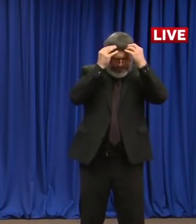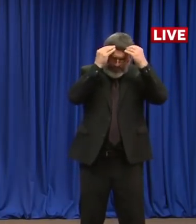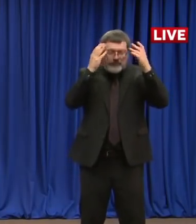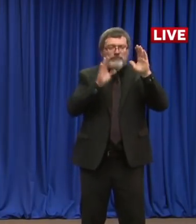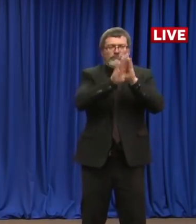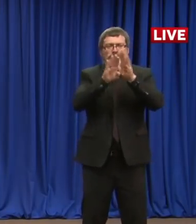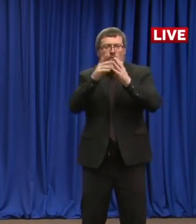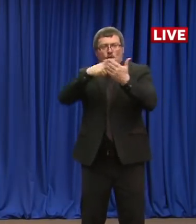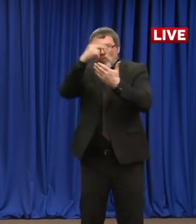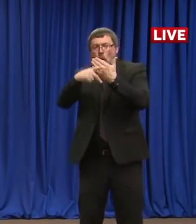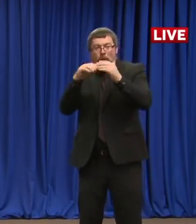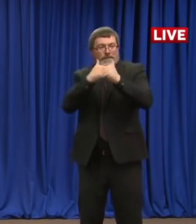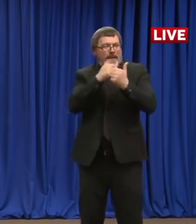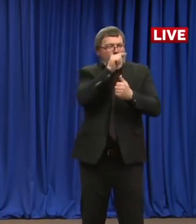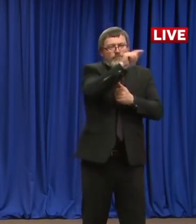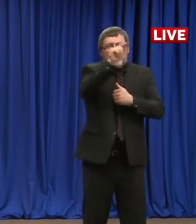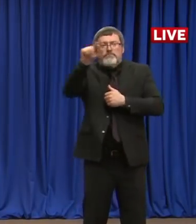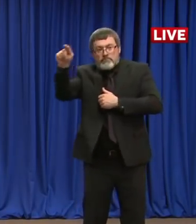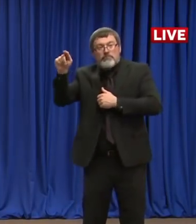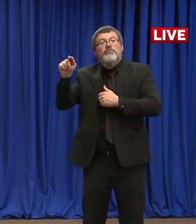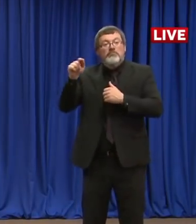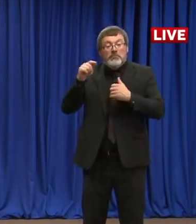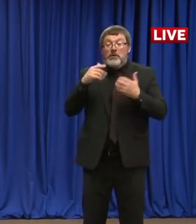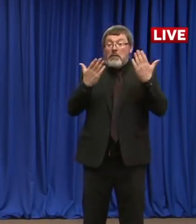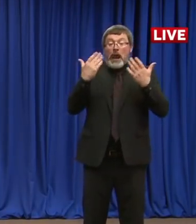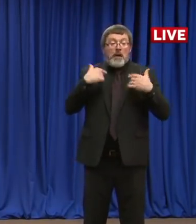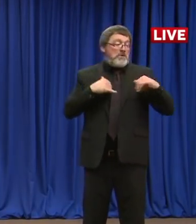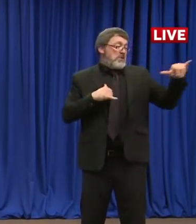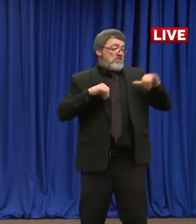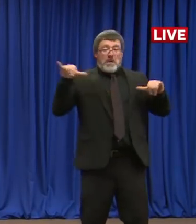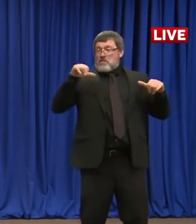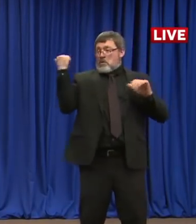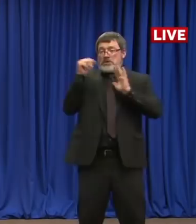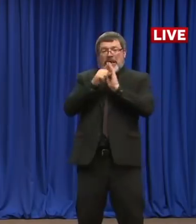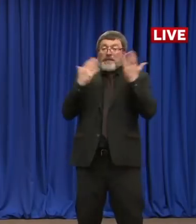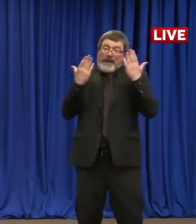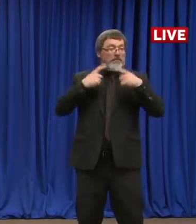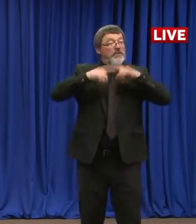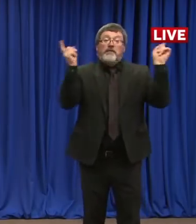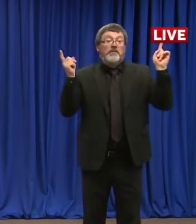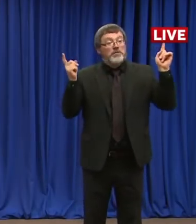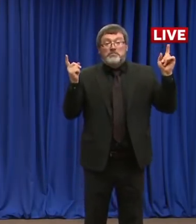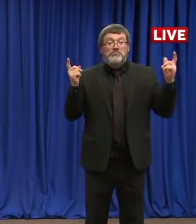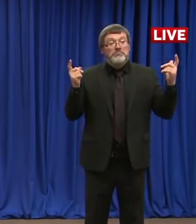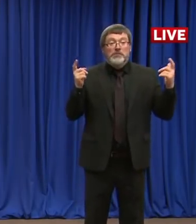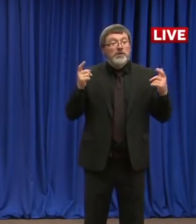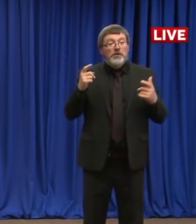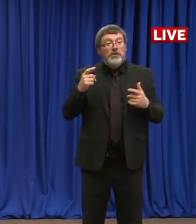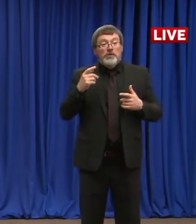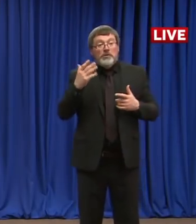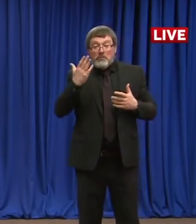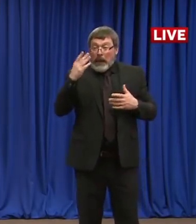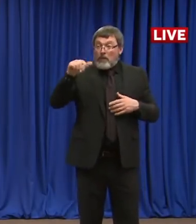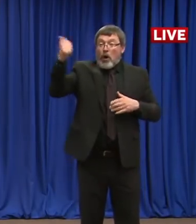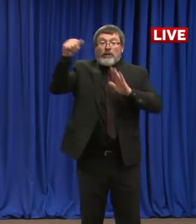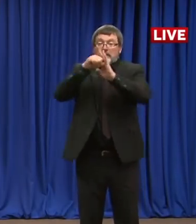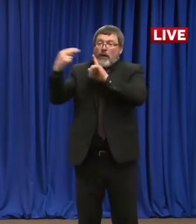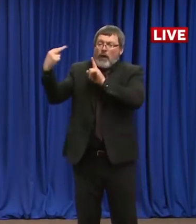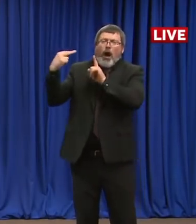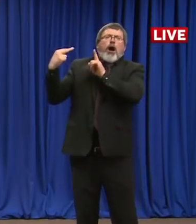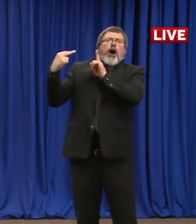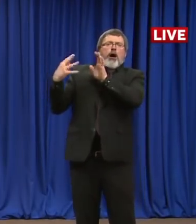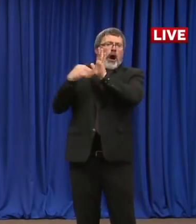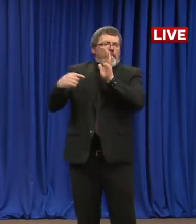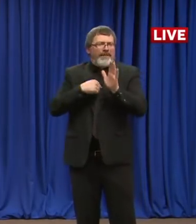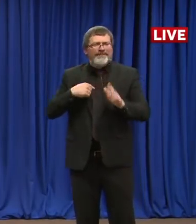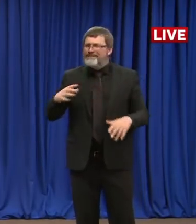and set that kind of gold-plated example for others to follow. So we just can't thank enough for the teams for putting their head together and really coming up with some of these very